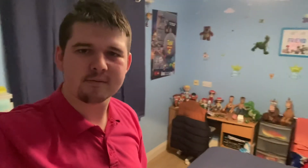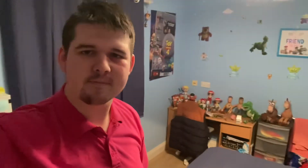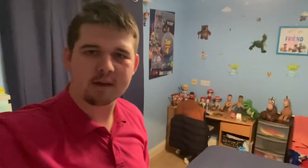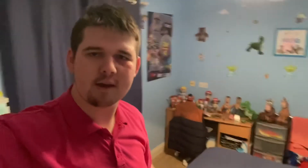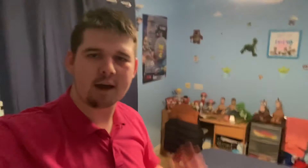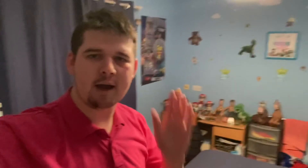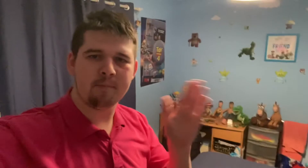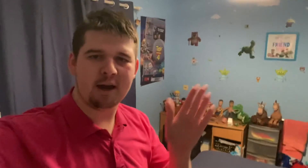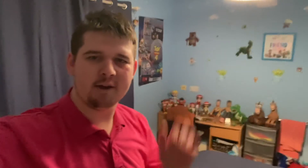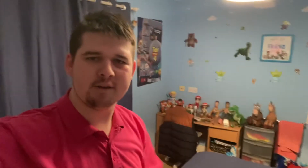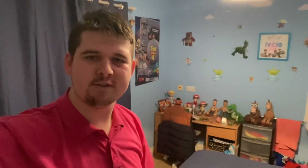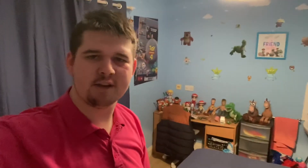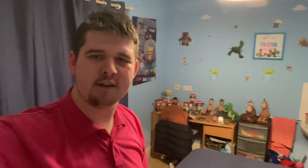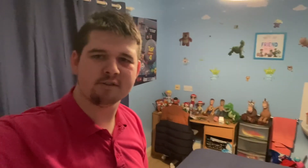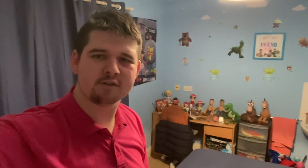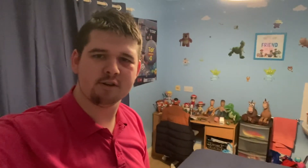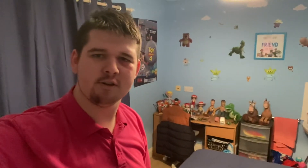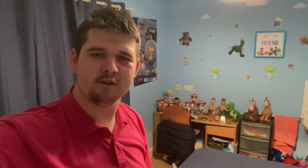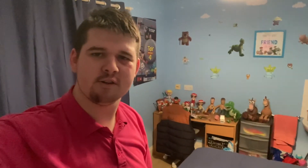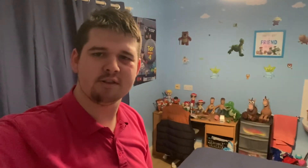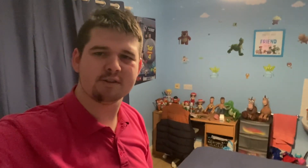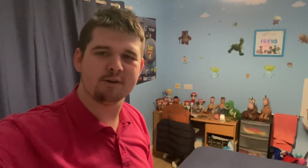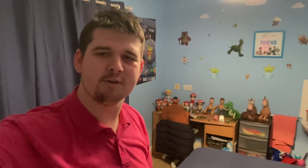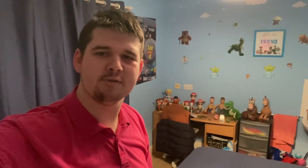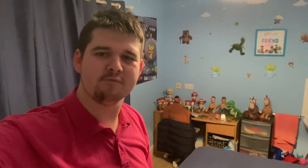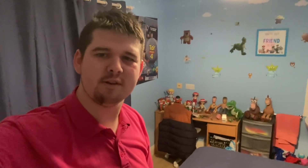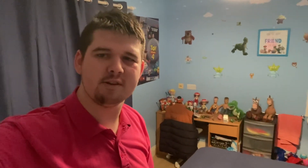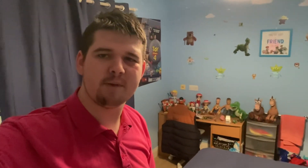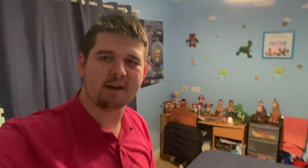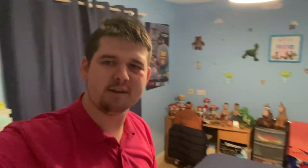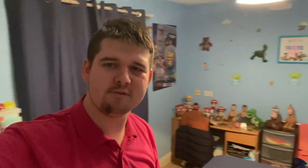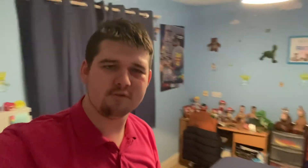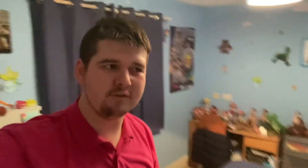Amazing Toy Story Bedroom.